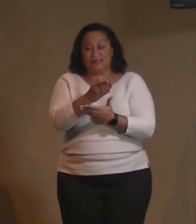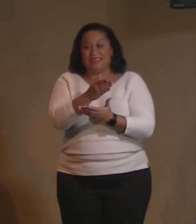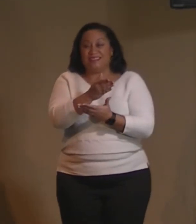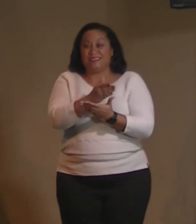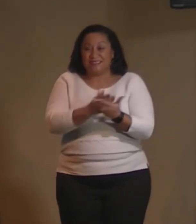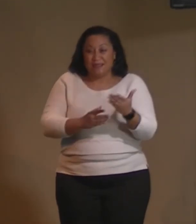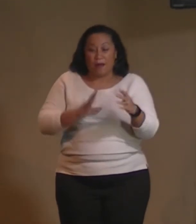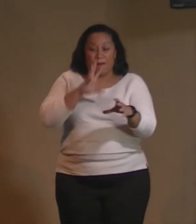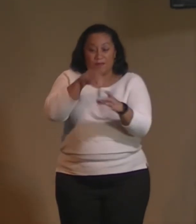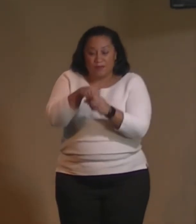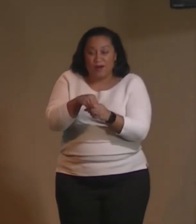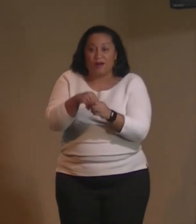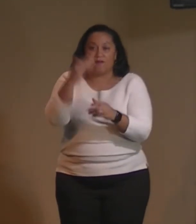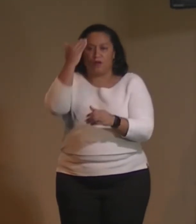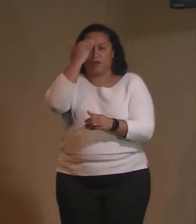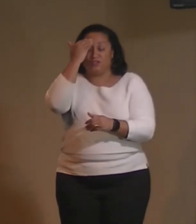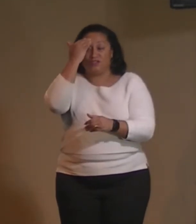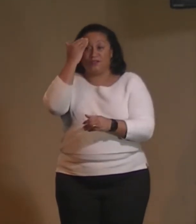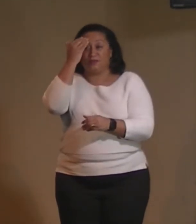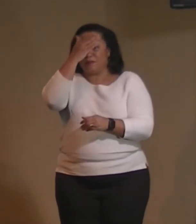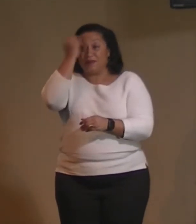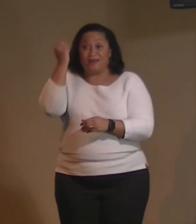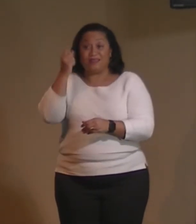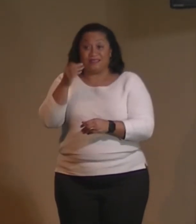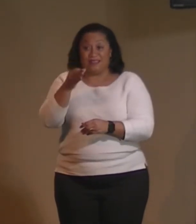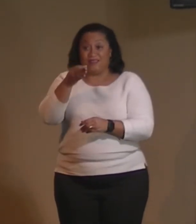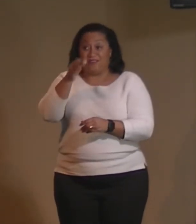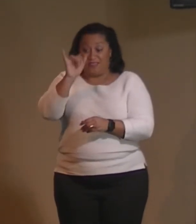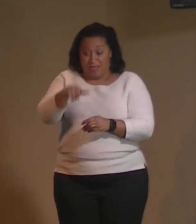consciousness if that which God is is all there is